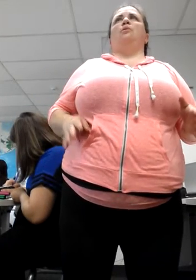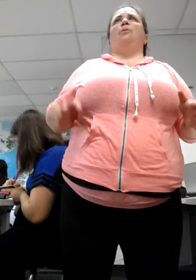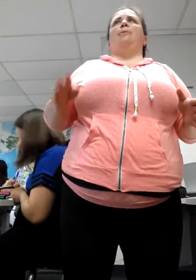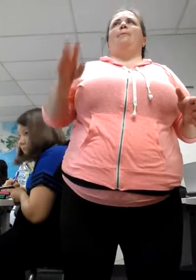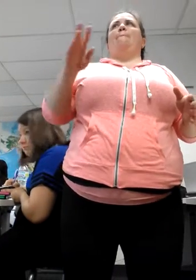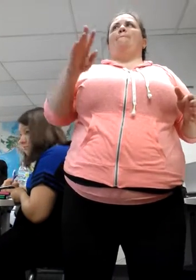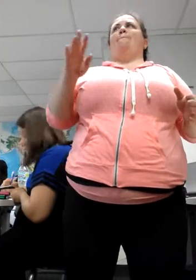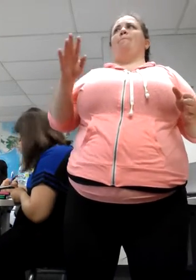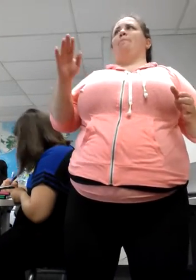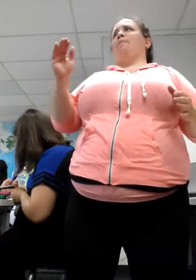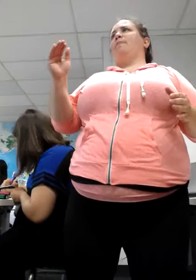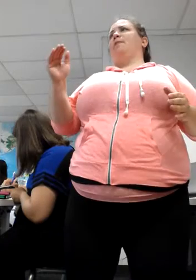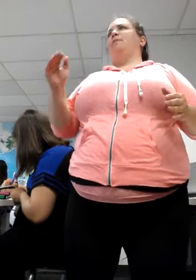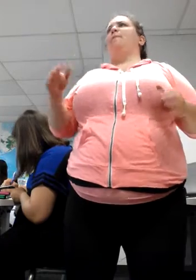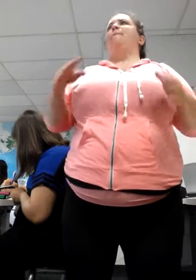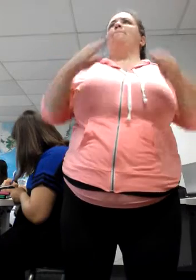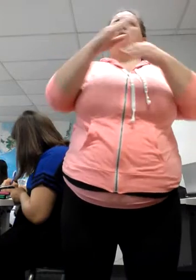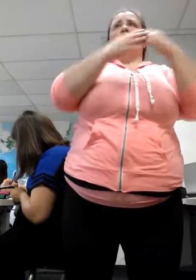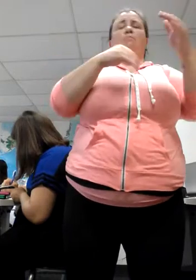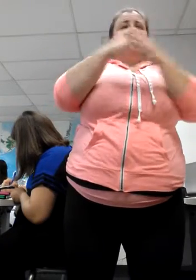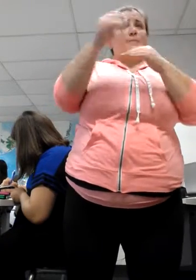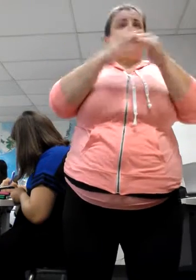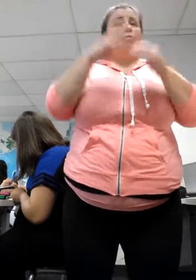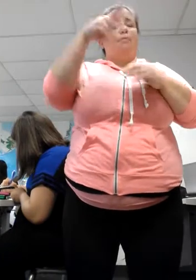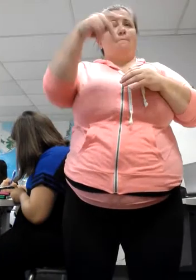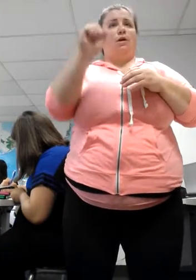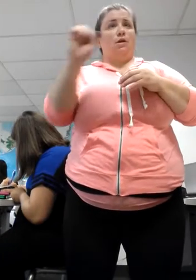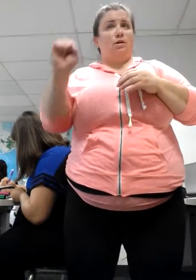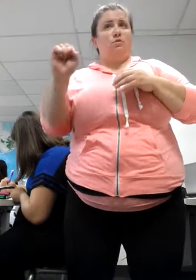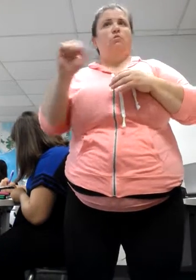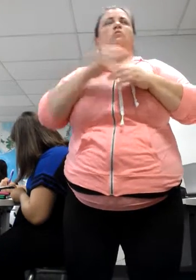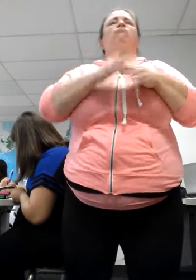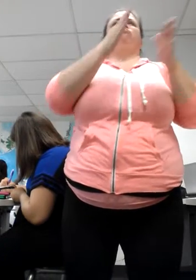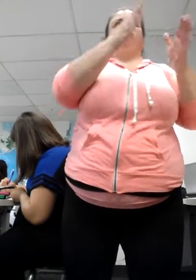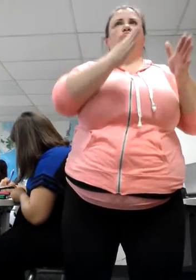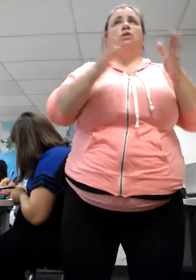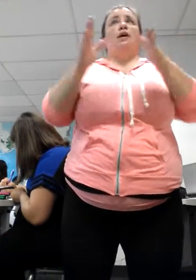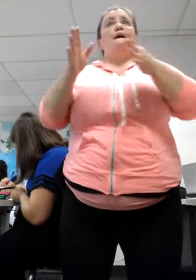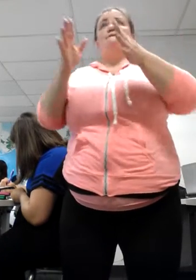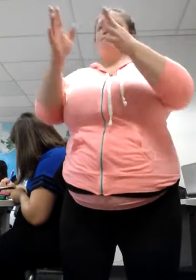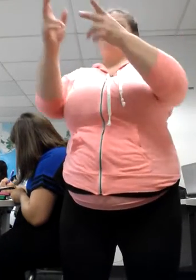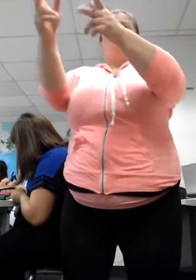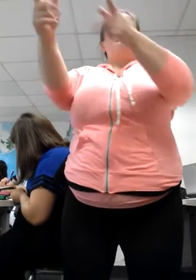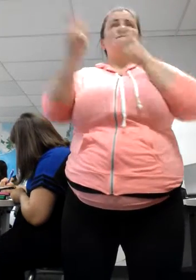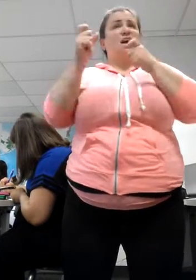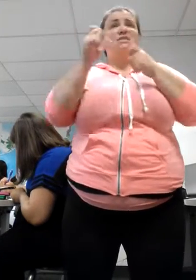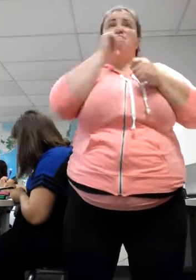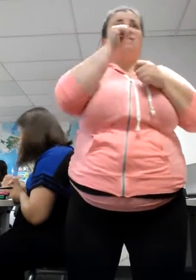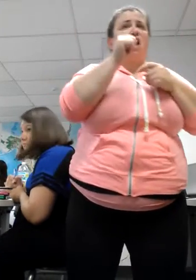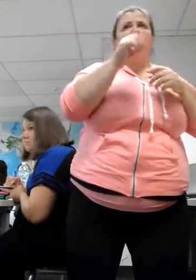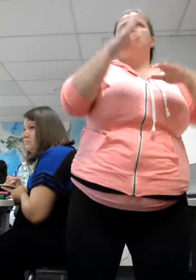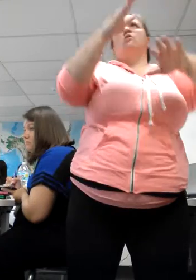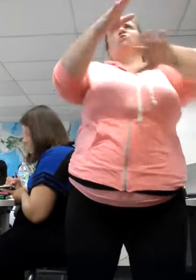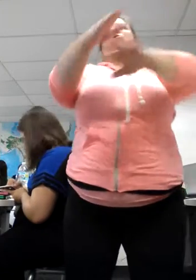Target language to the source language. The pace of your production of interpreting is going to be